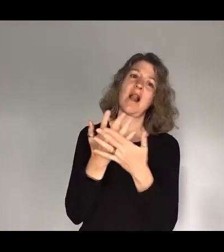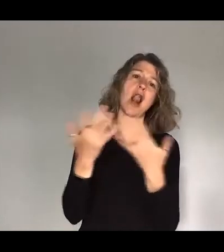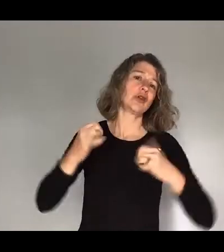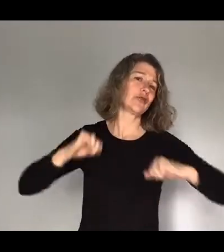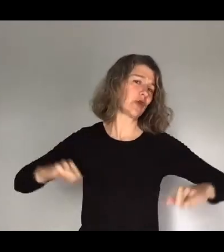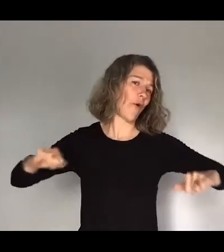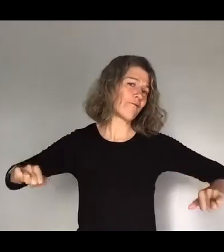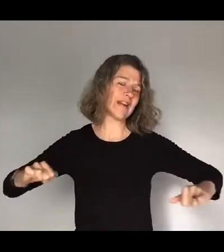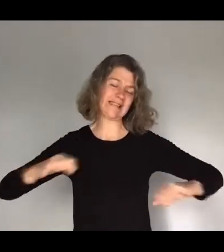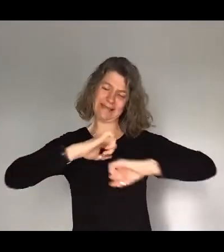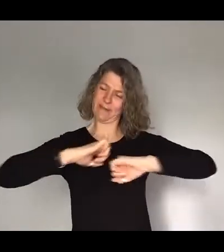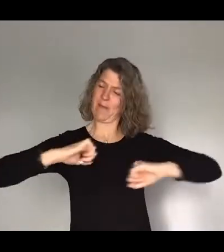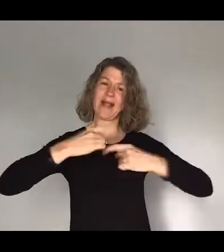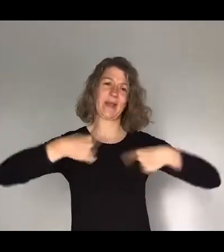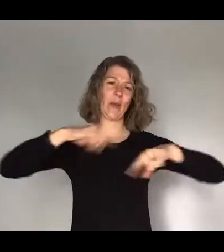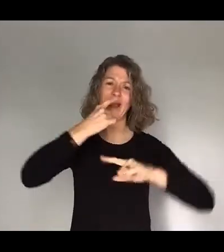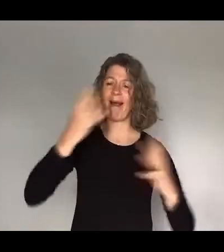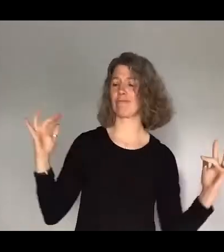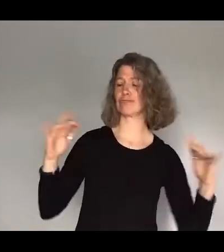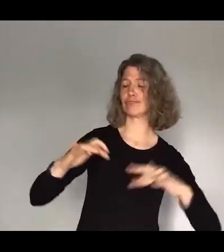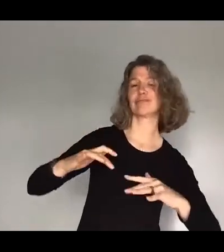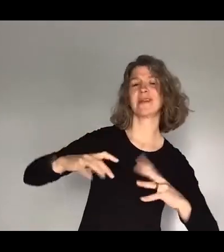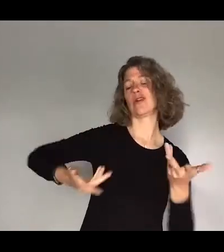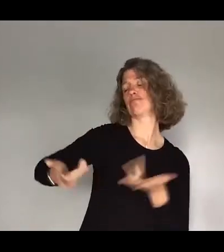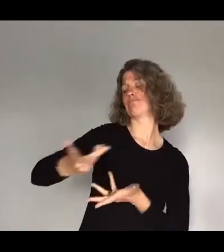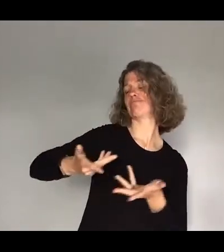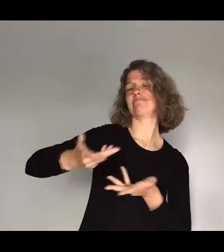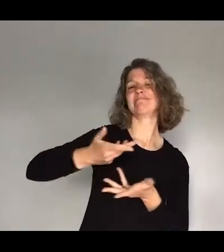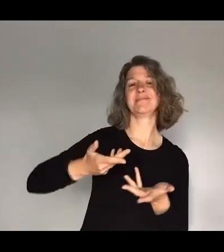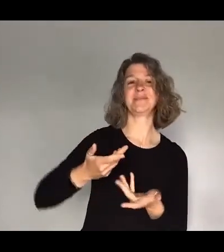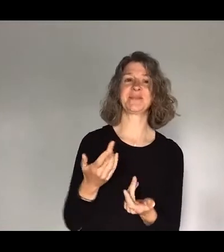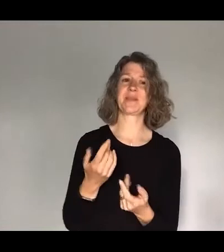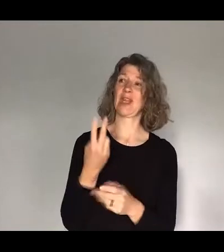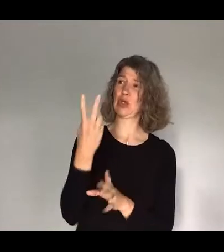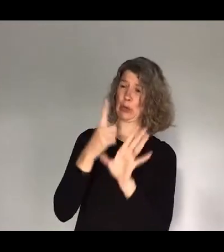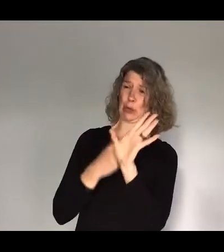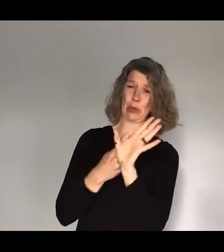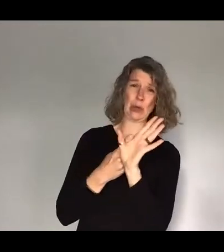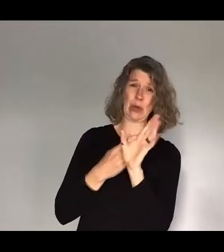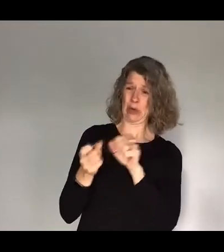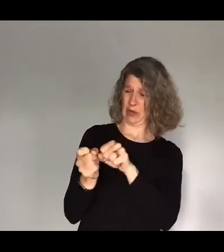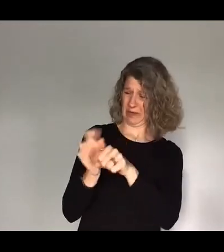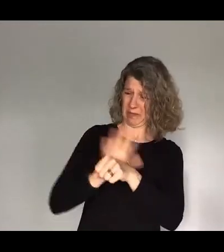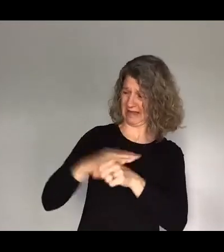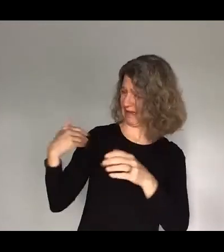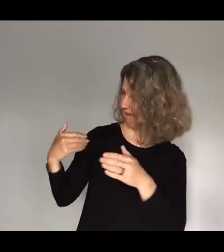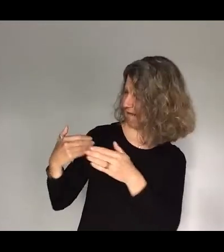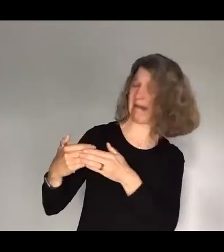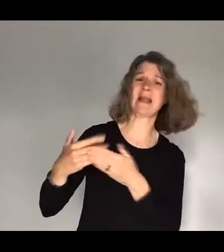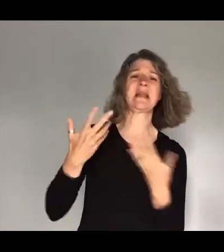space where we can gather and spend more time. After two years apart in this pandemic, I think that there is such a hunger and a thirst to hear